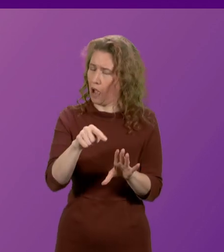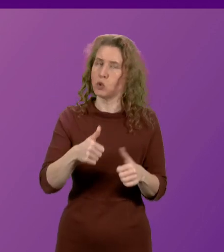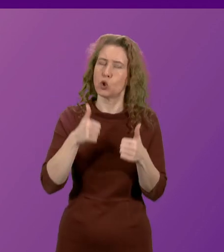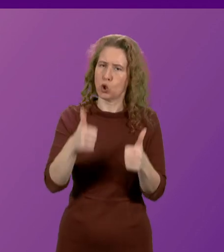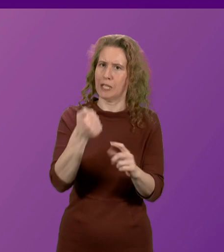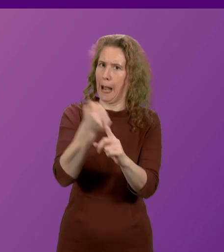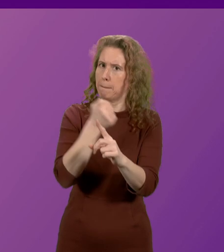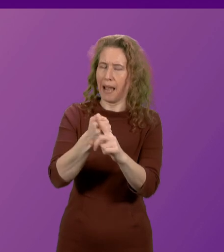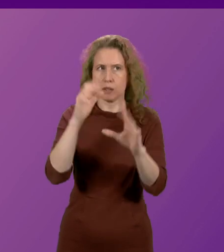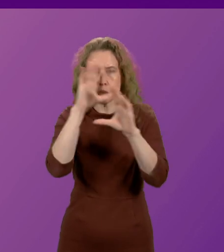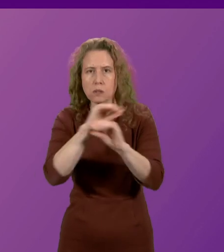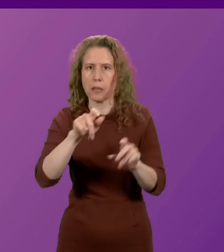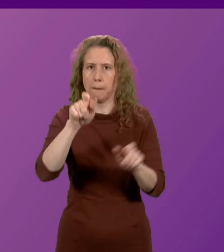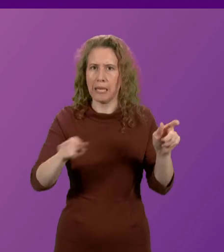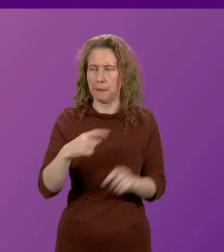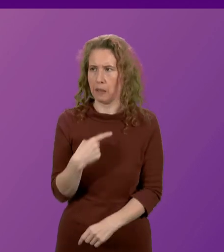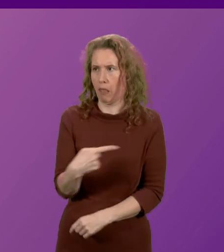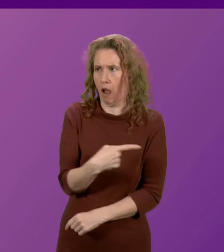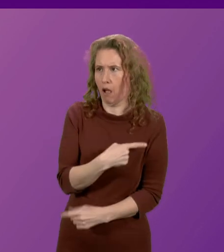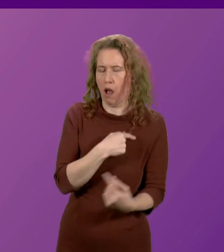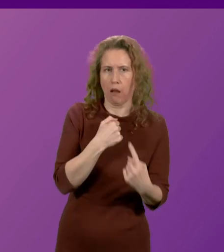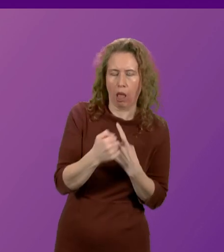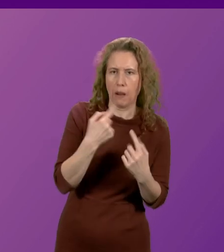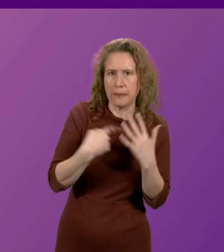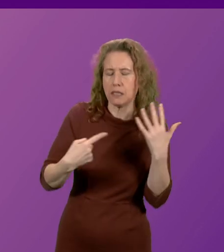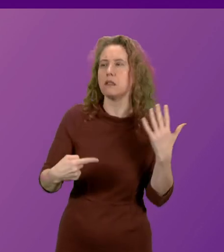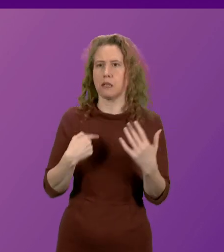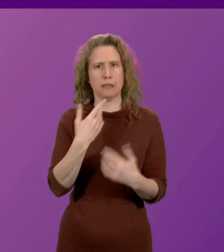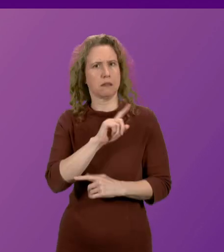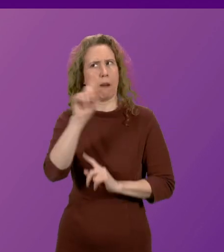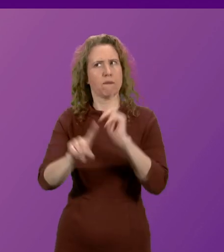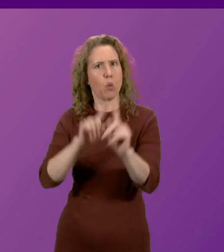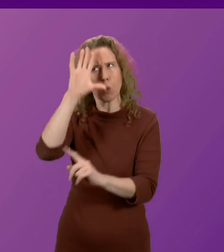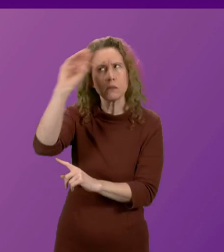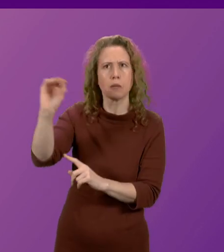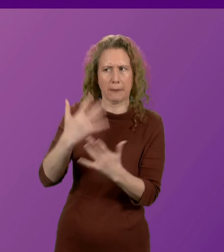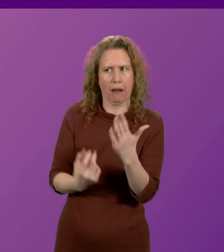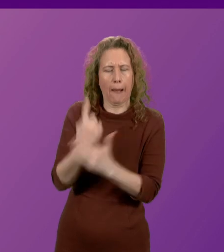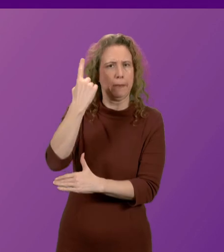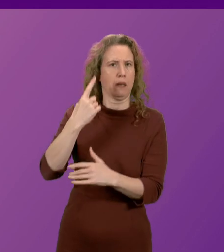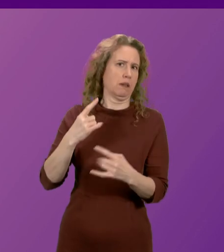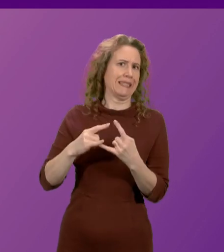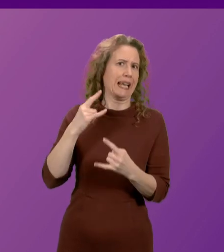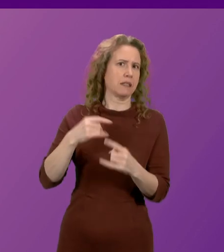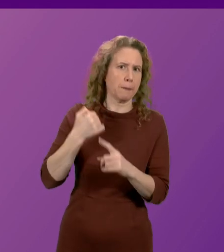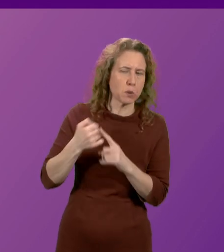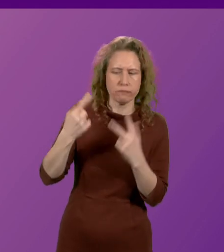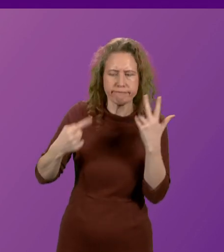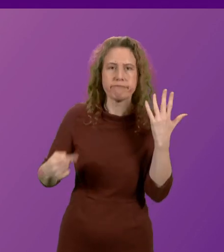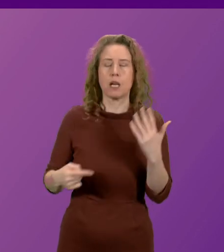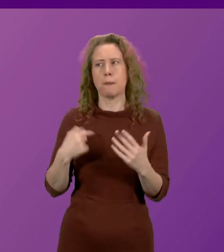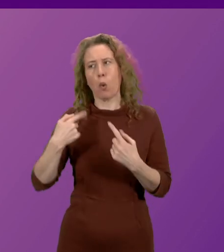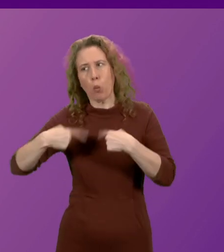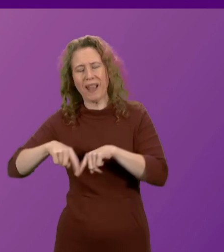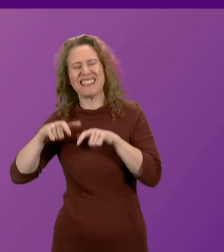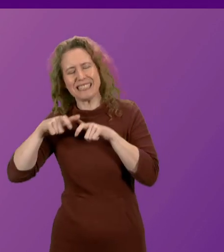means of communication. I think the government is still dealing with the implications of